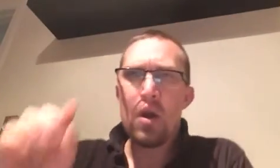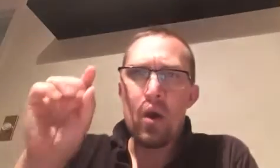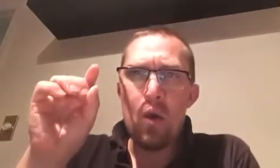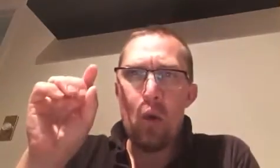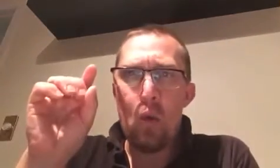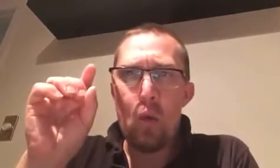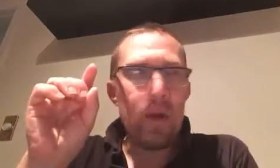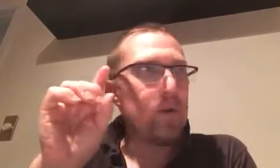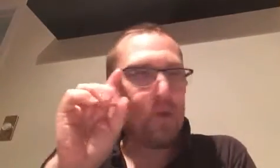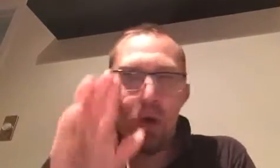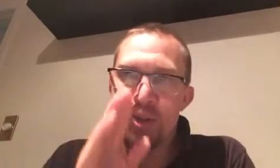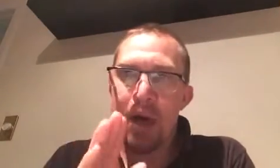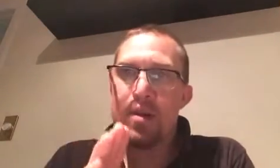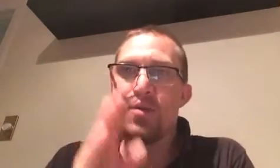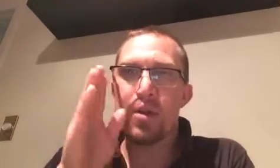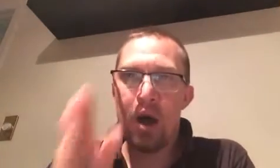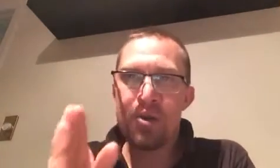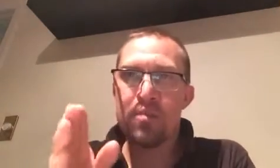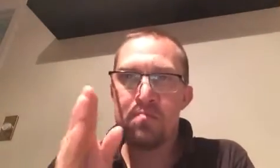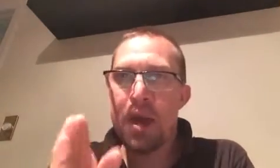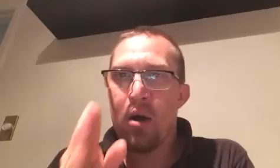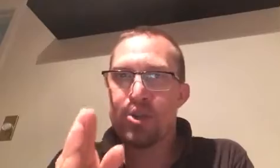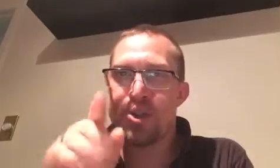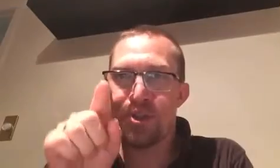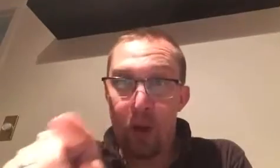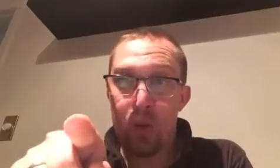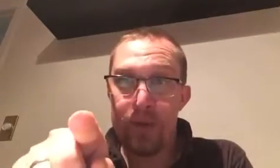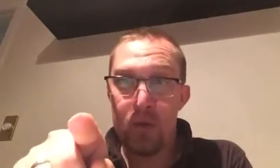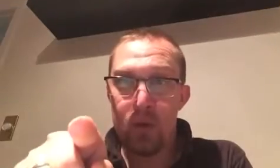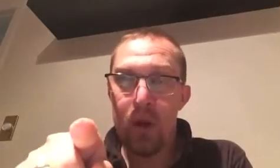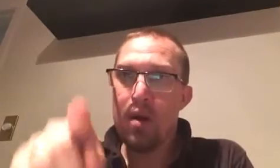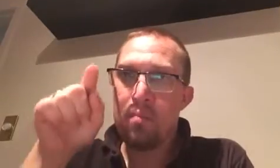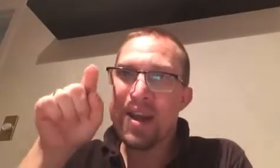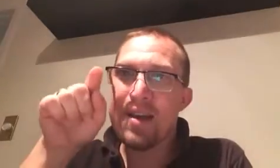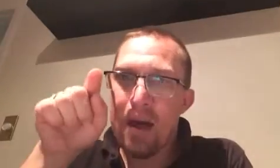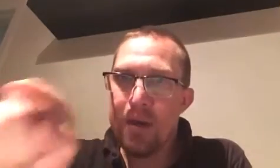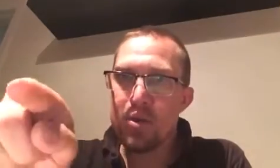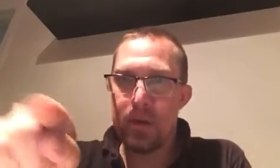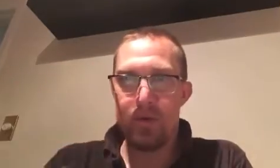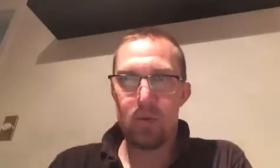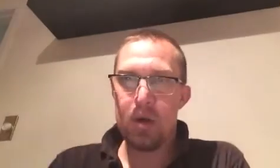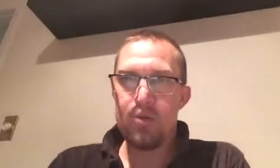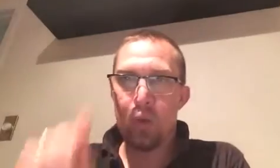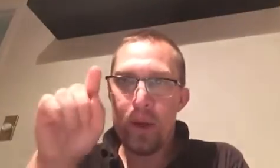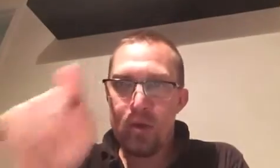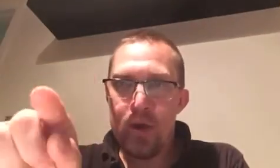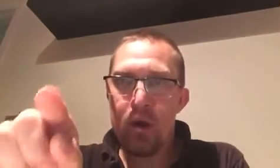the old saying is that gossip may not start with you, but it can end with you. So when you hear